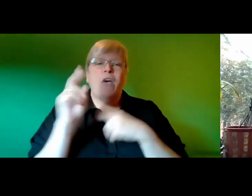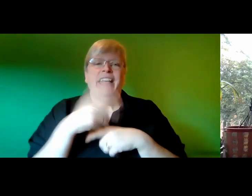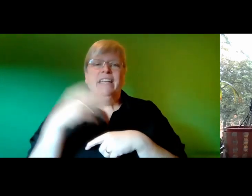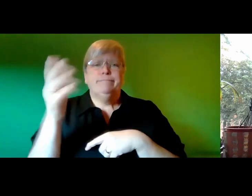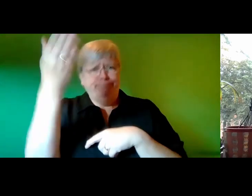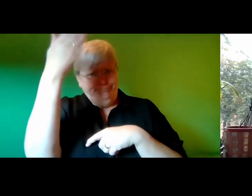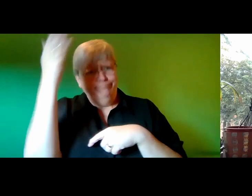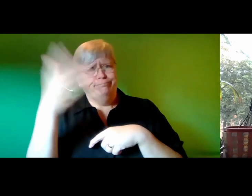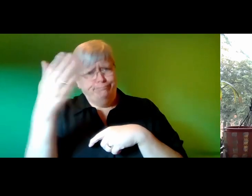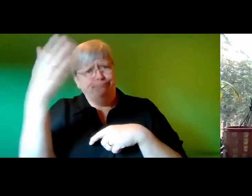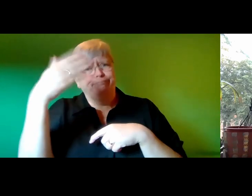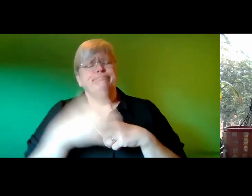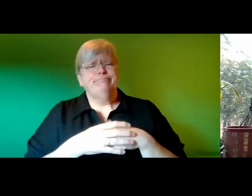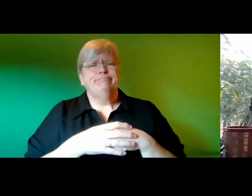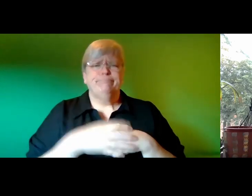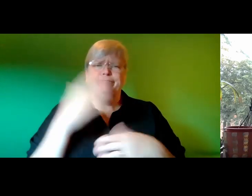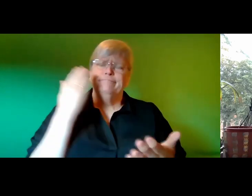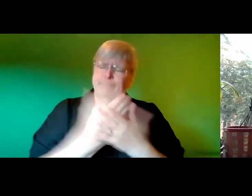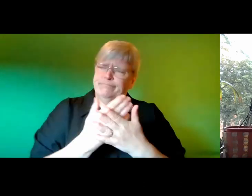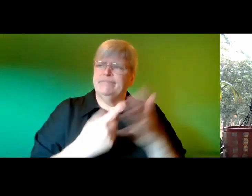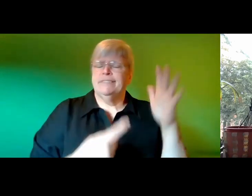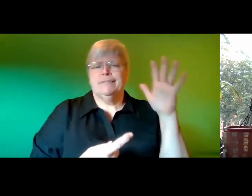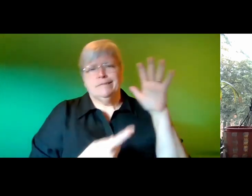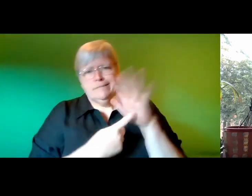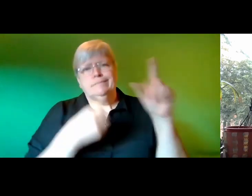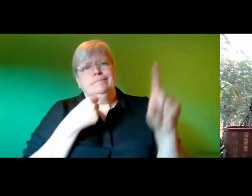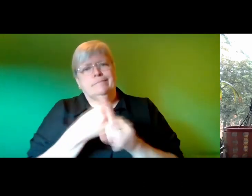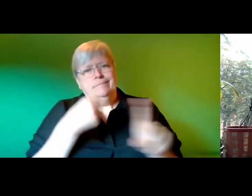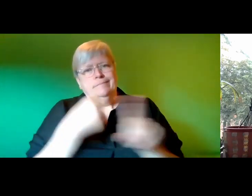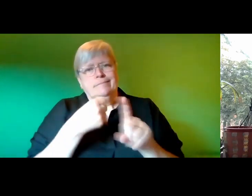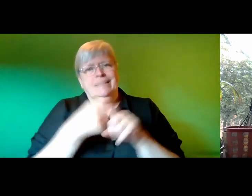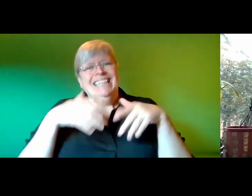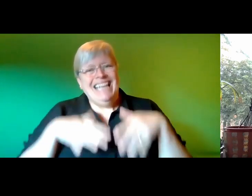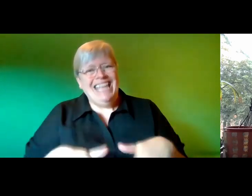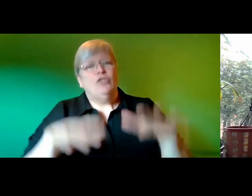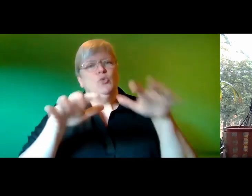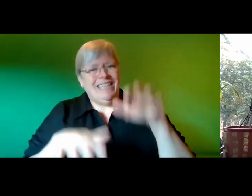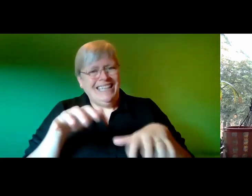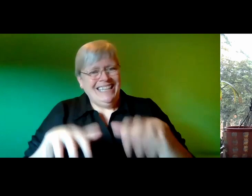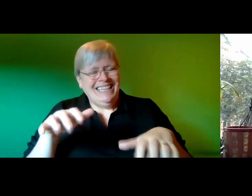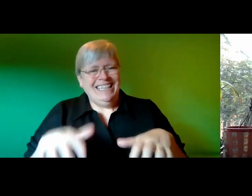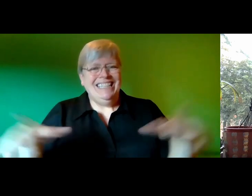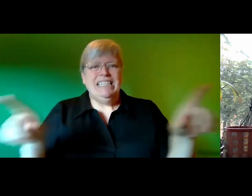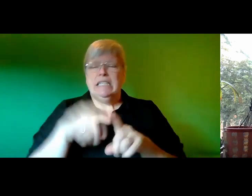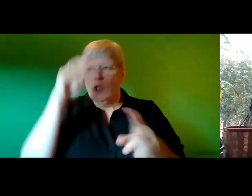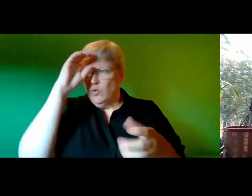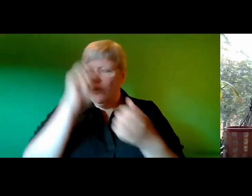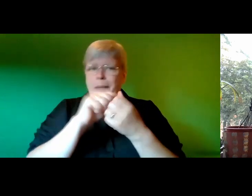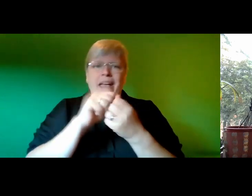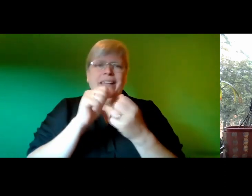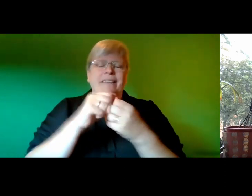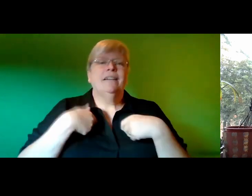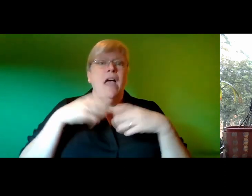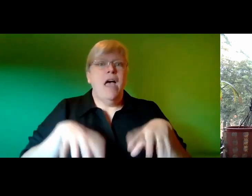adjusted to reiterate the importance of being and moving into the keys as if this gesture triggered a reminder sarah began making